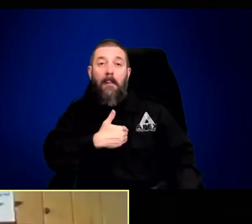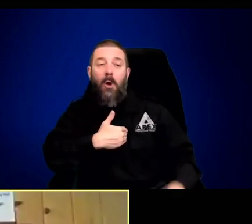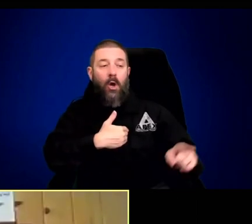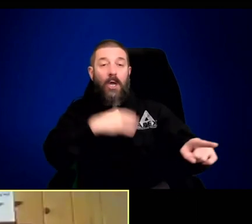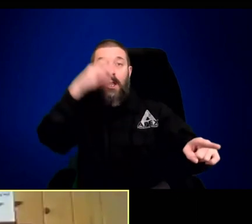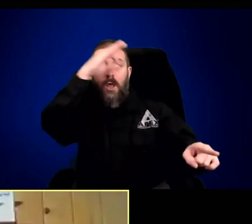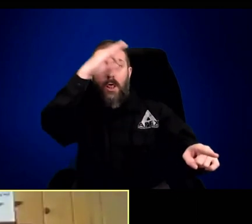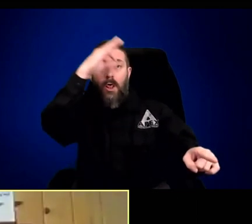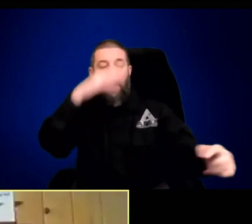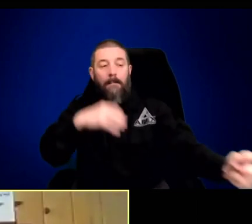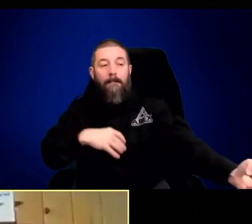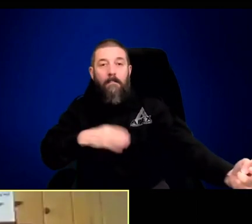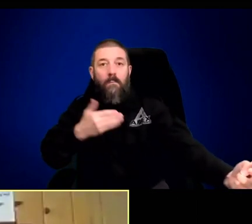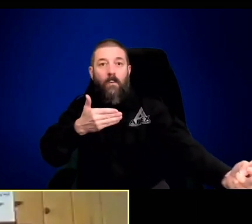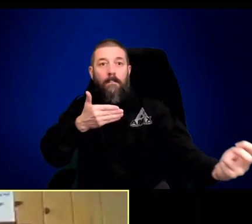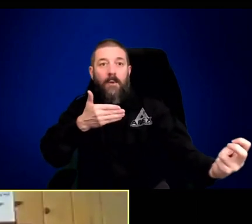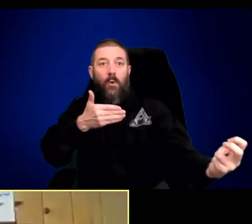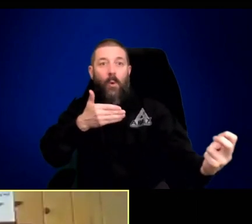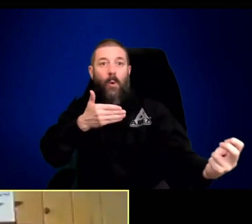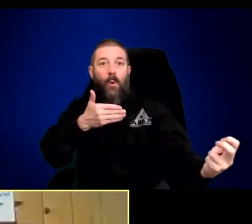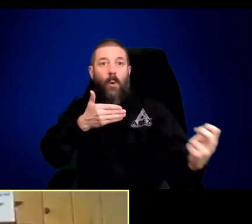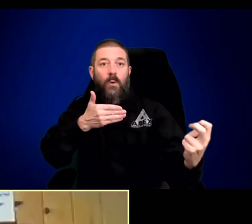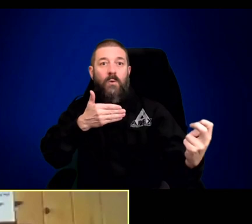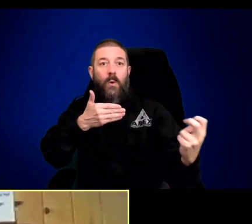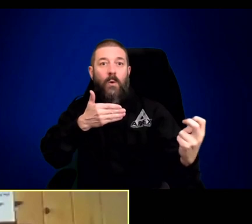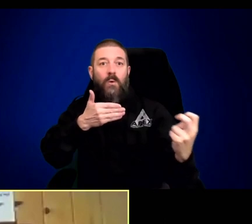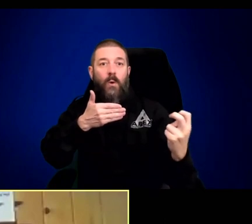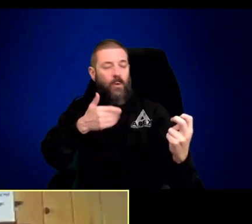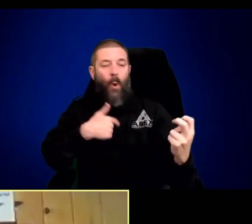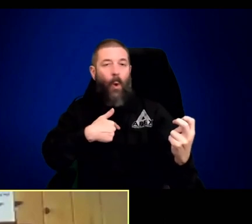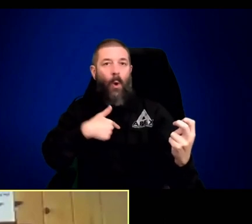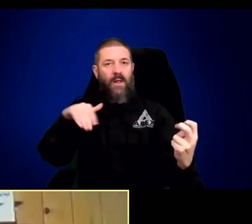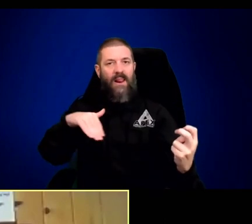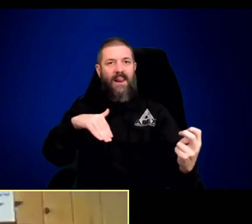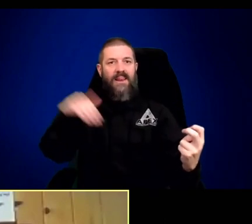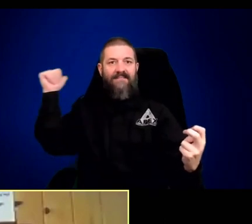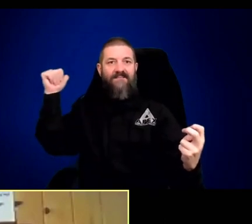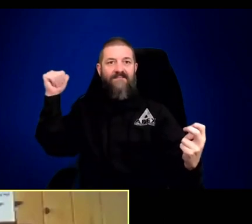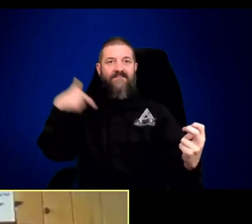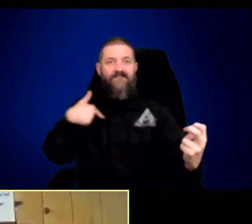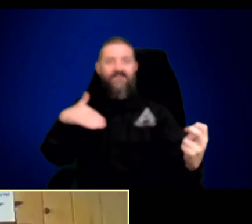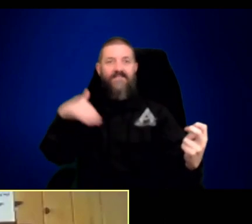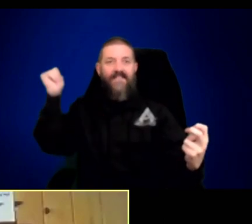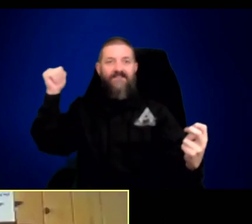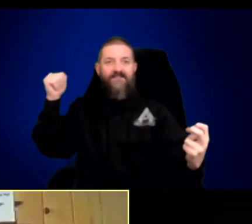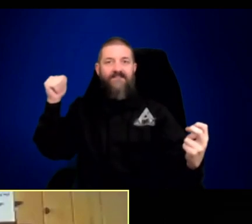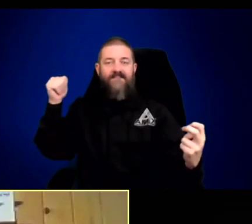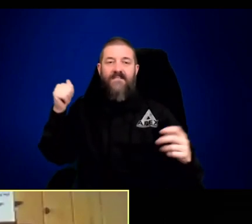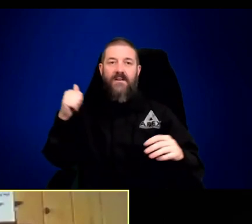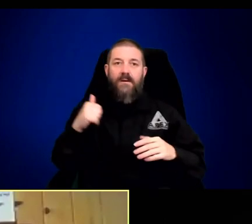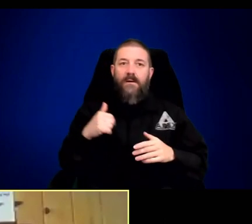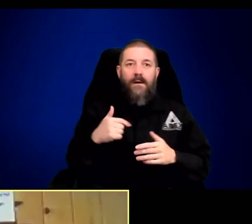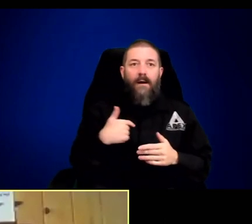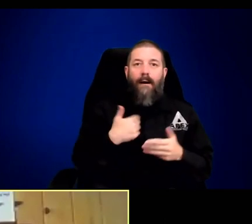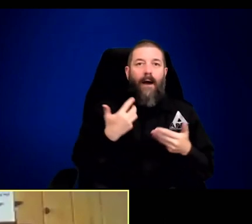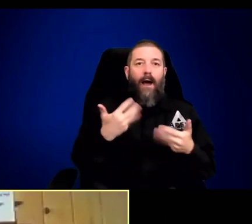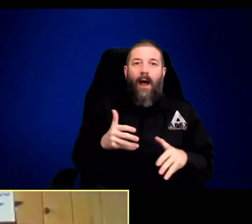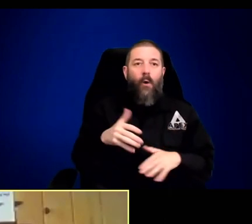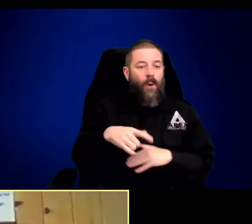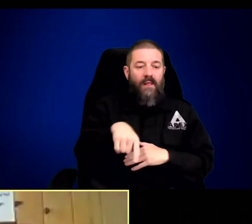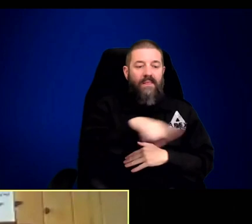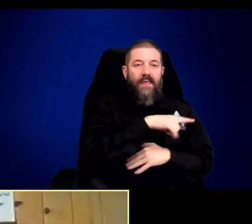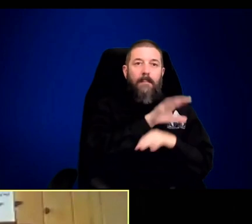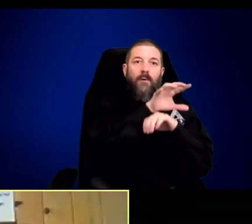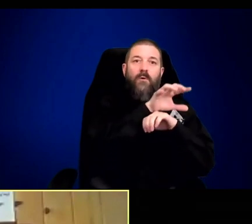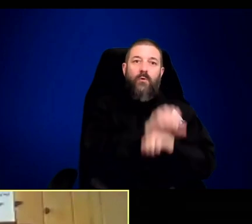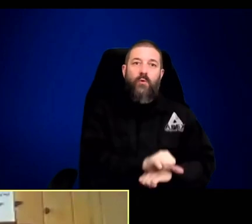distance, and I could see, let's say, one pack member unknowingly starting to move toward me. In that